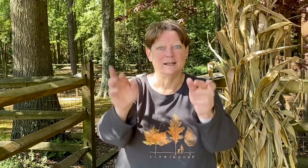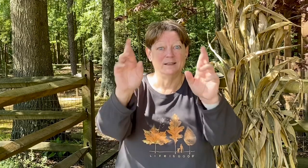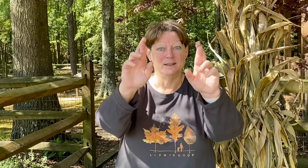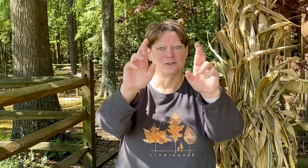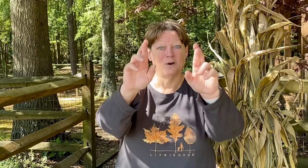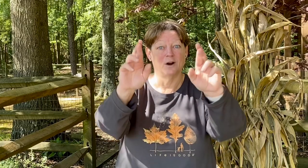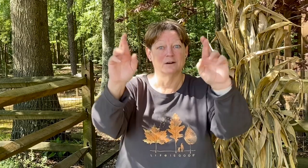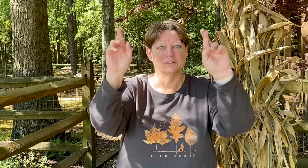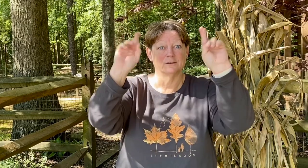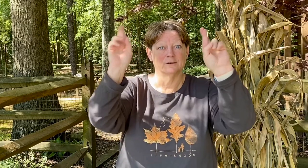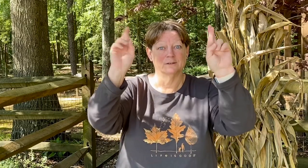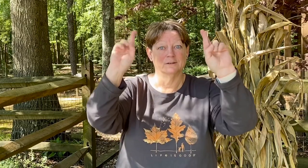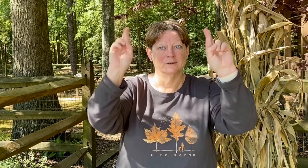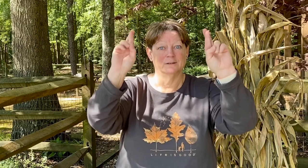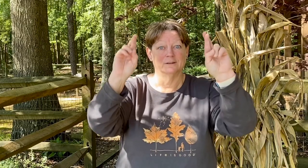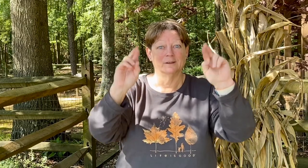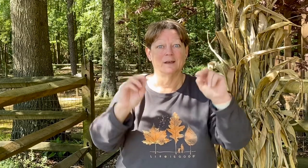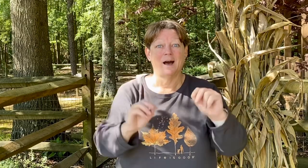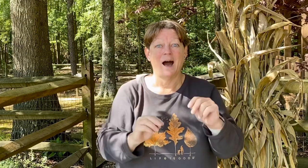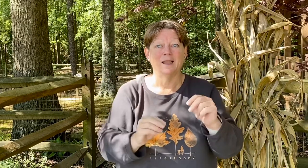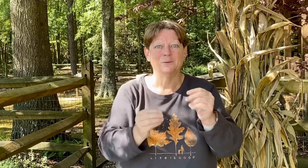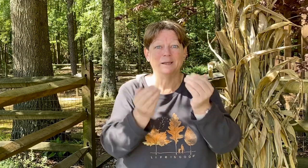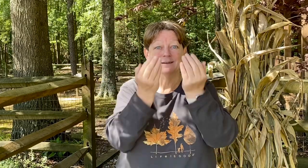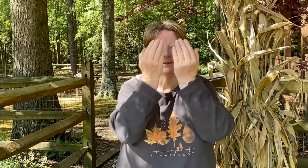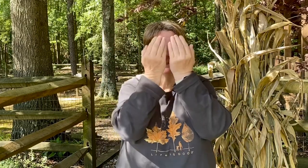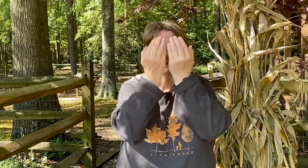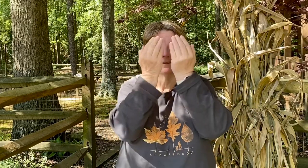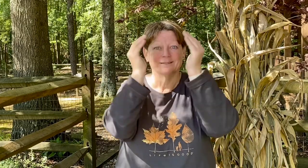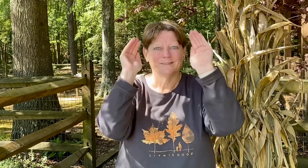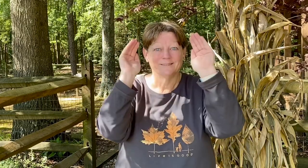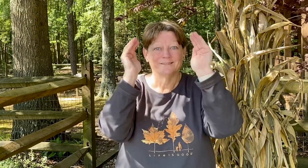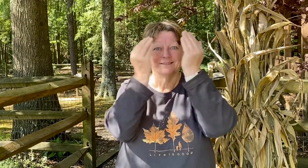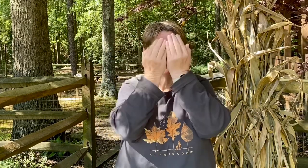ready these are ours halloween